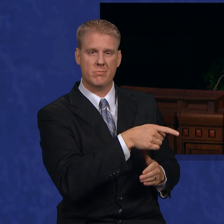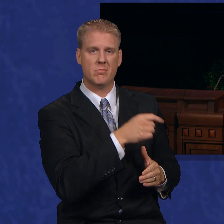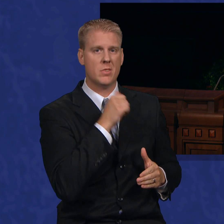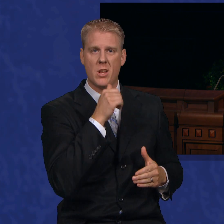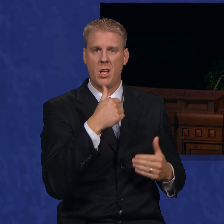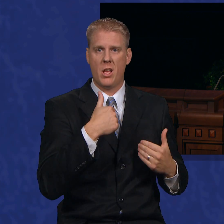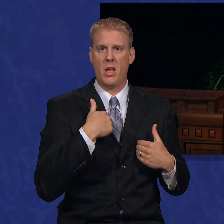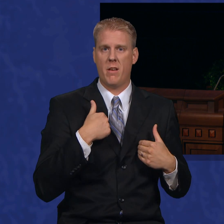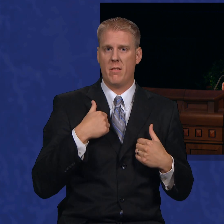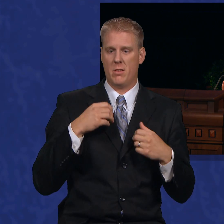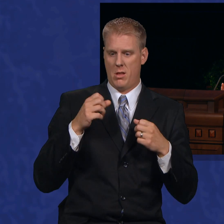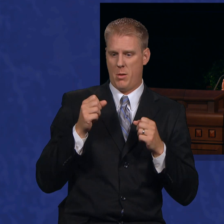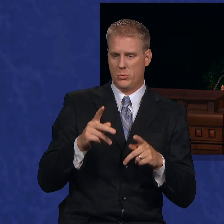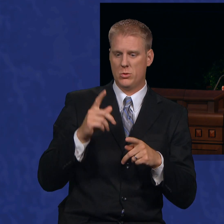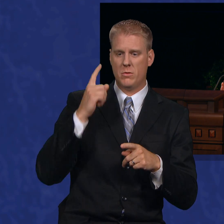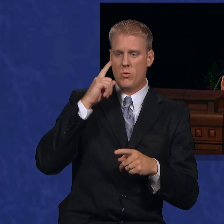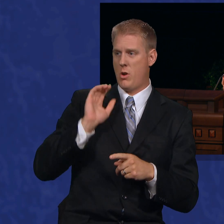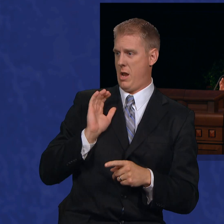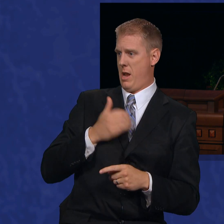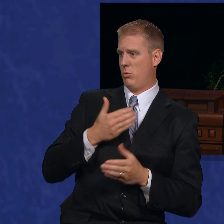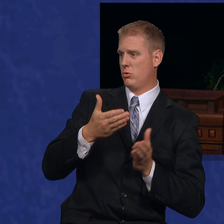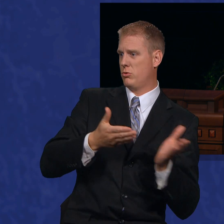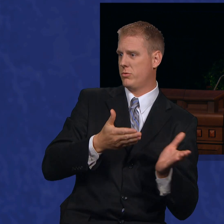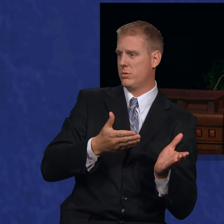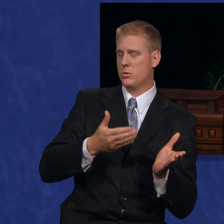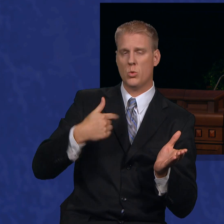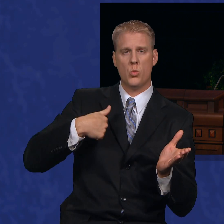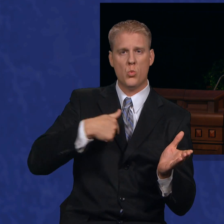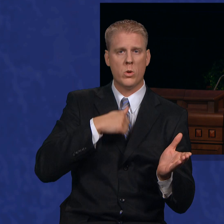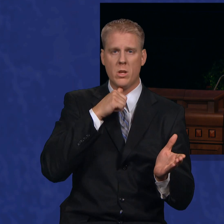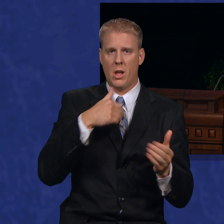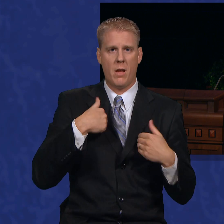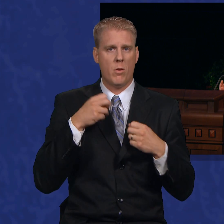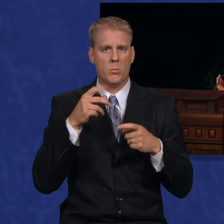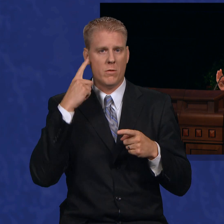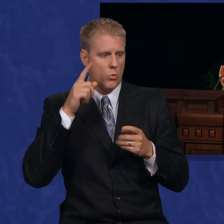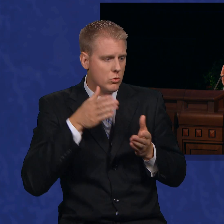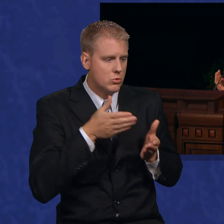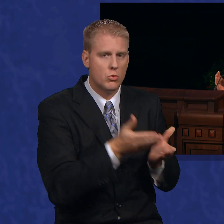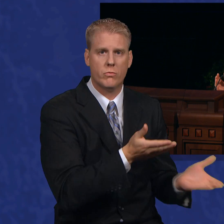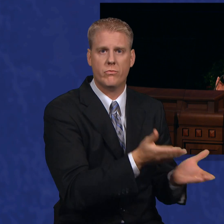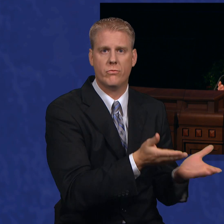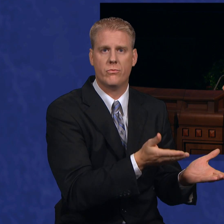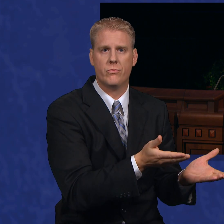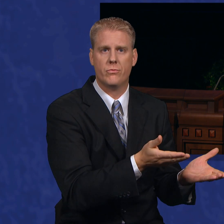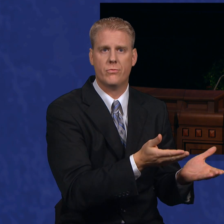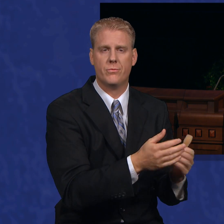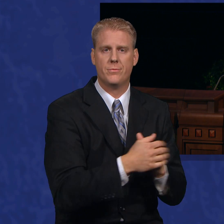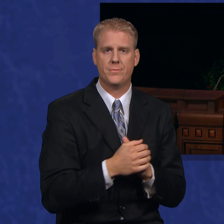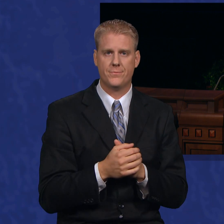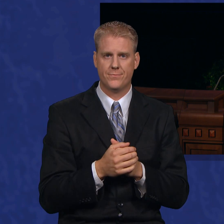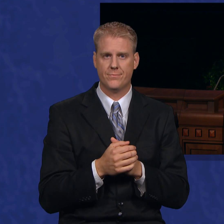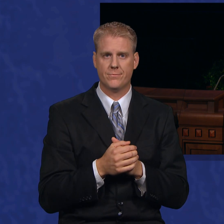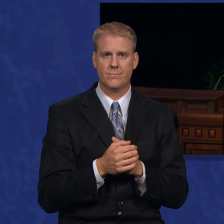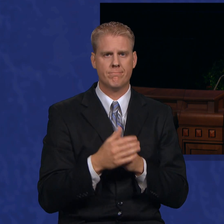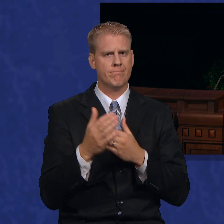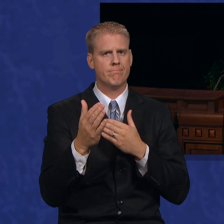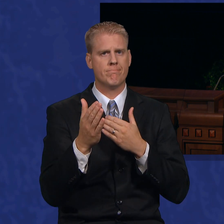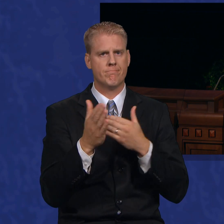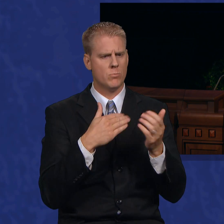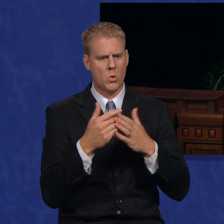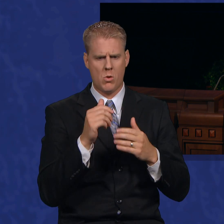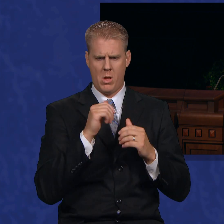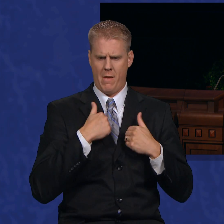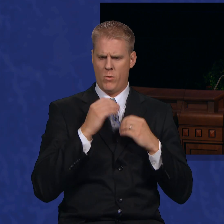render, and we deprive ourselves of the opportunity to serve. While there is nothing